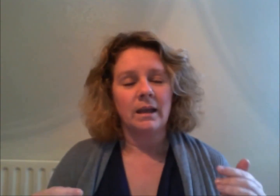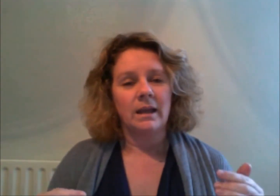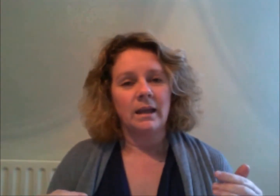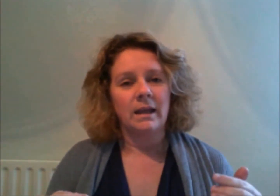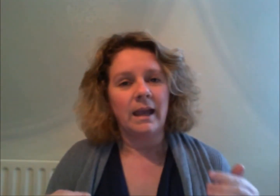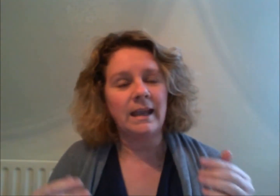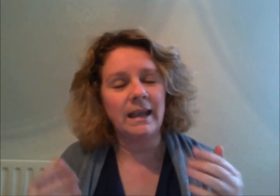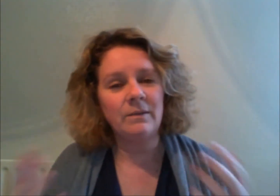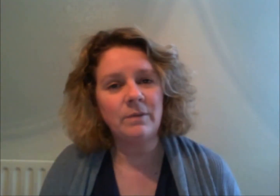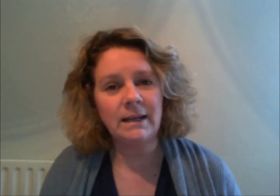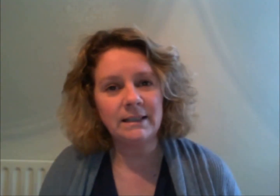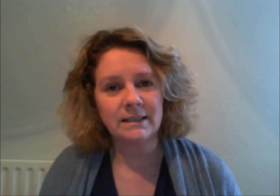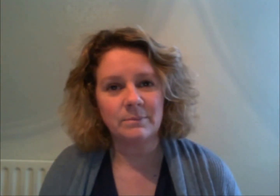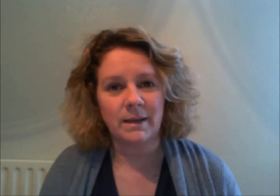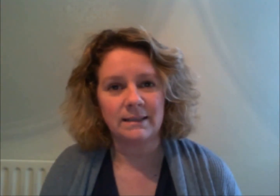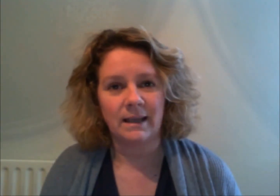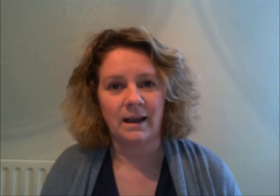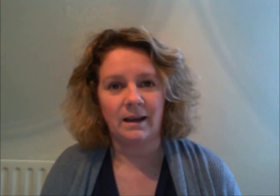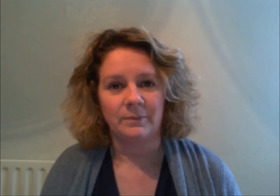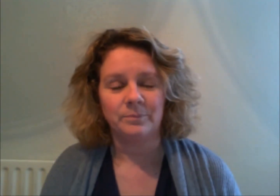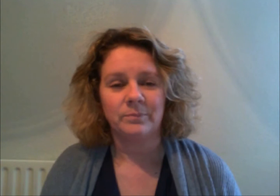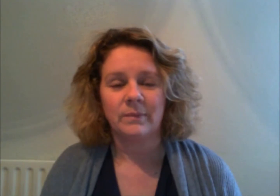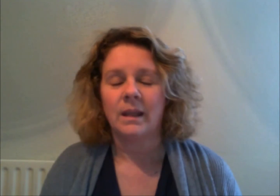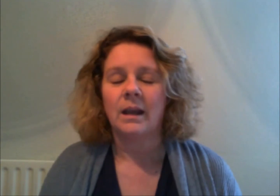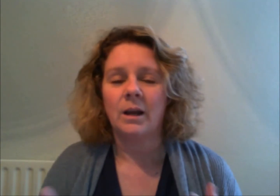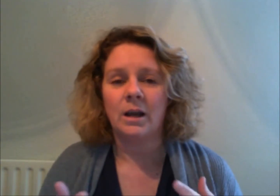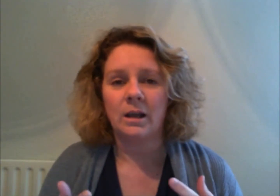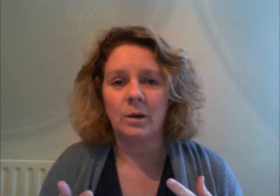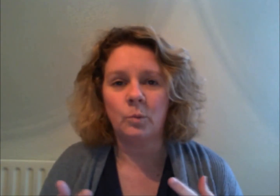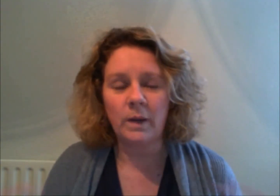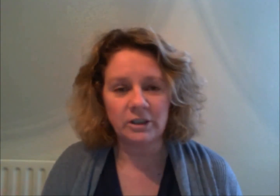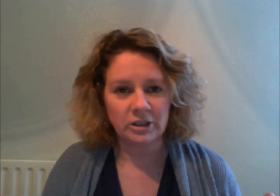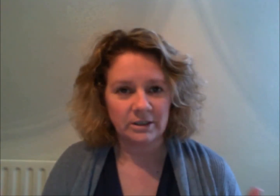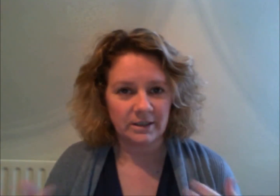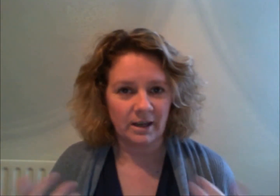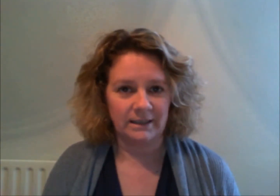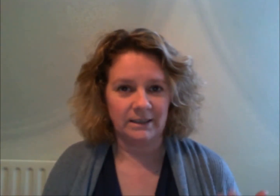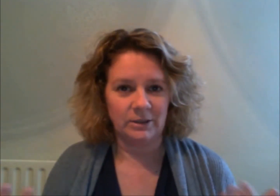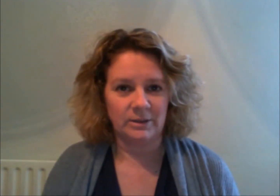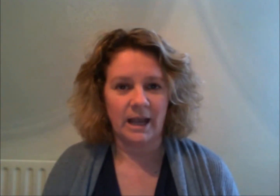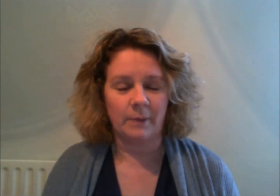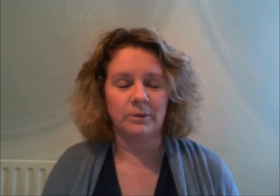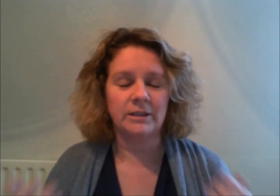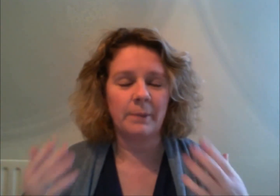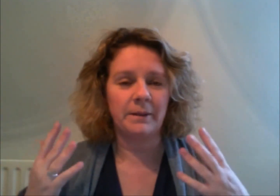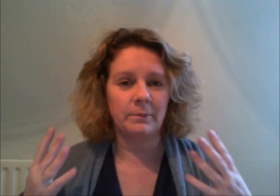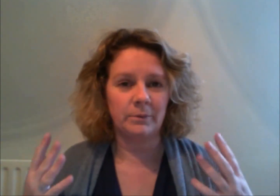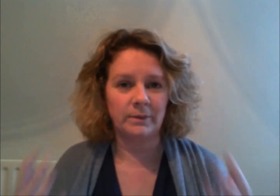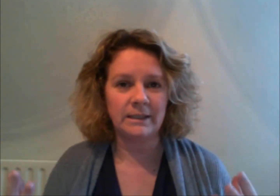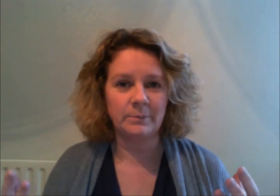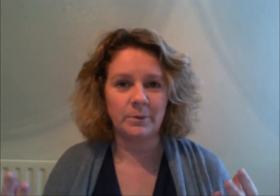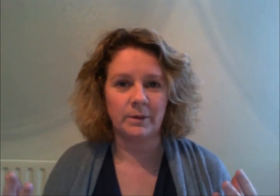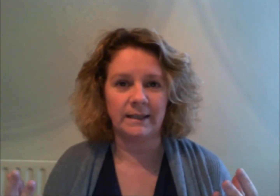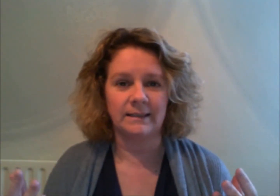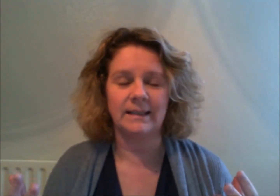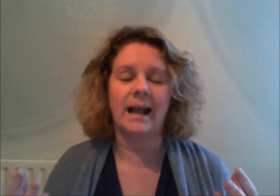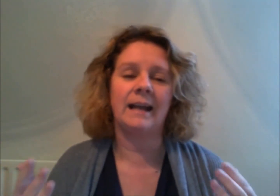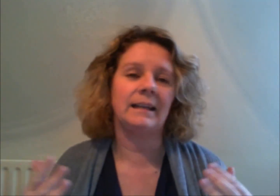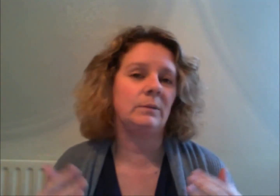so it really doesn't matter which side you tap you're tapping on meridian points and it